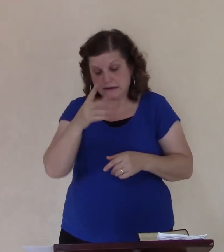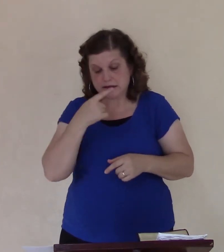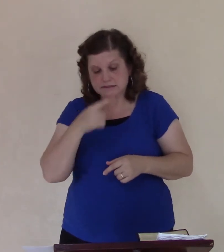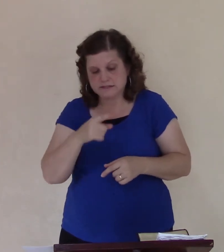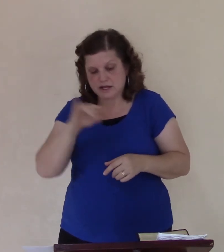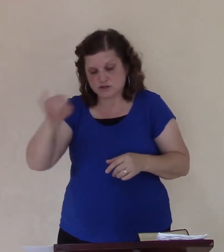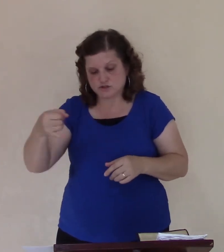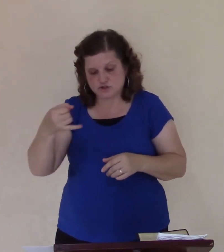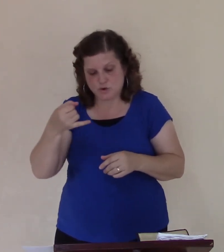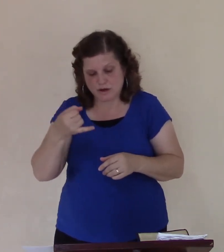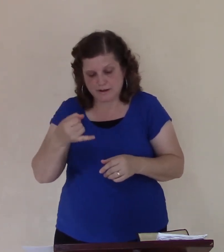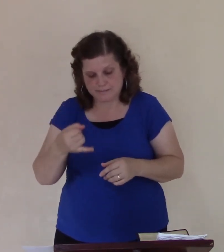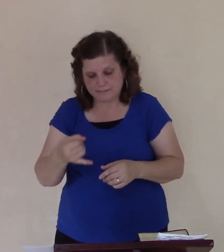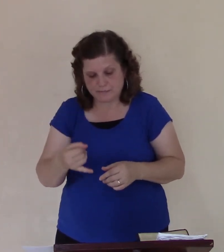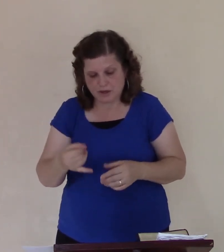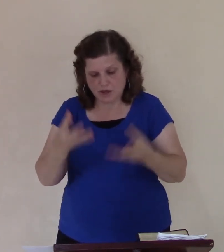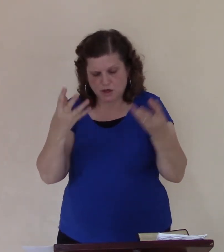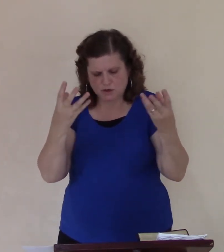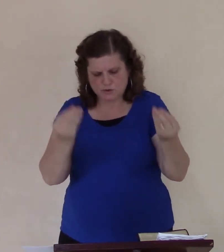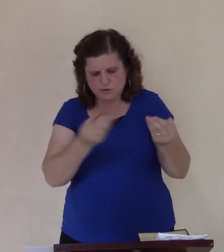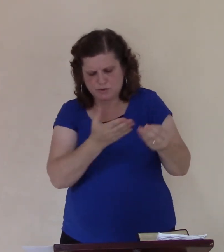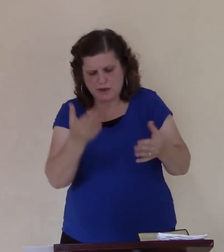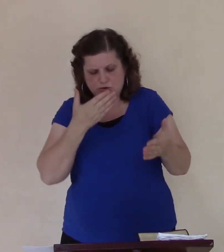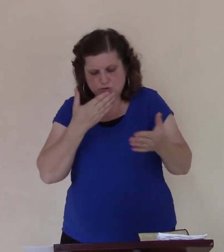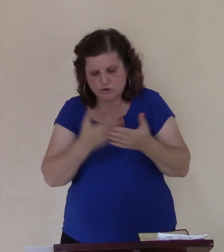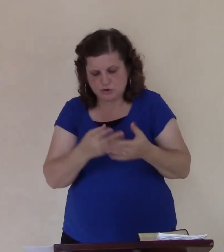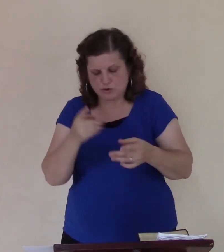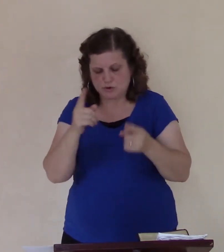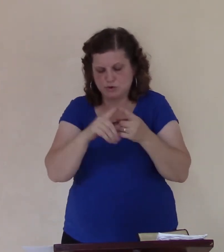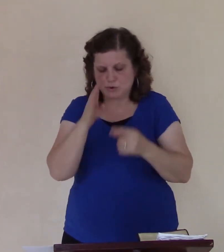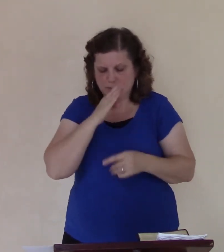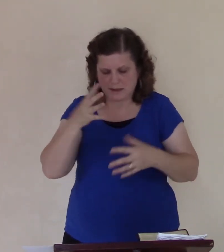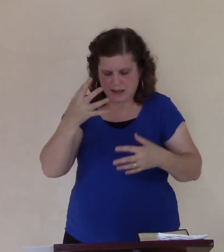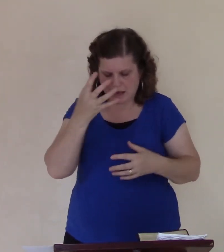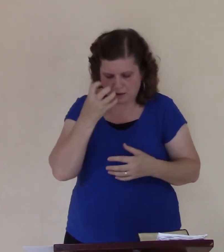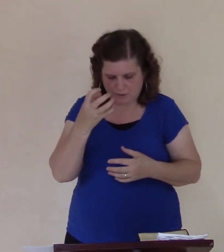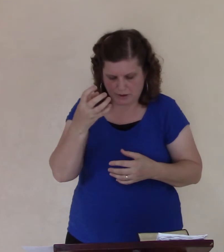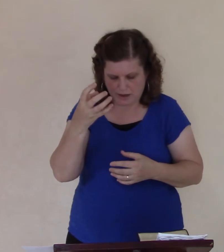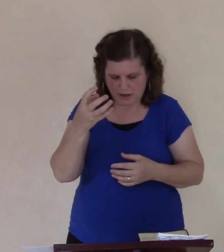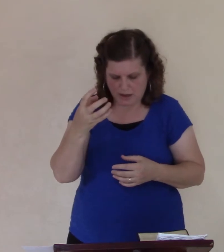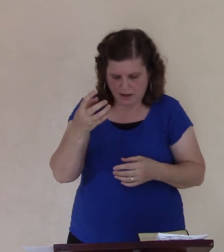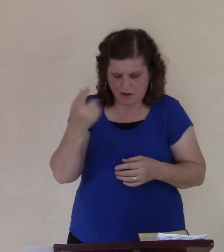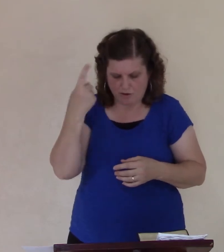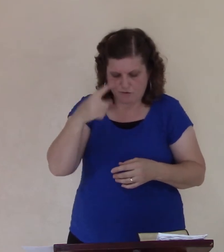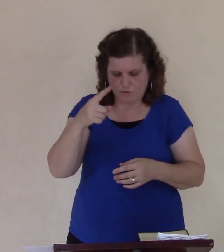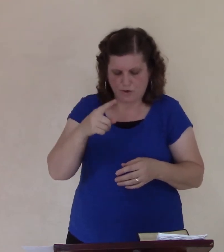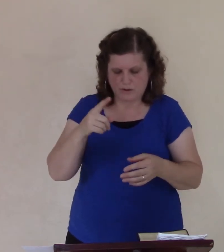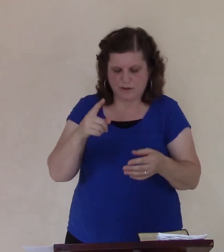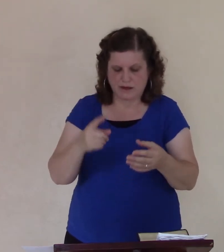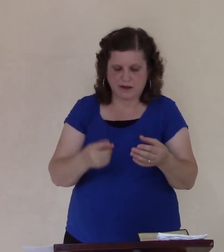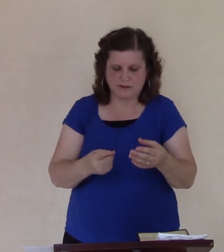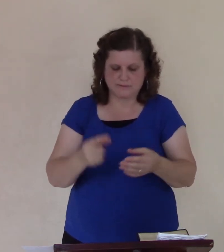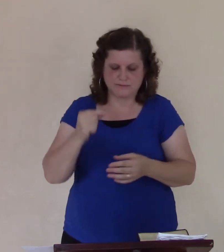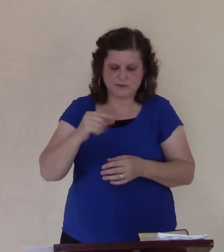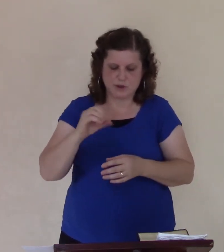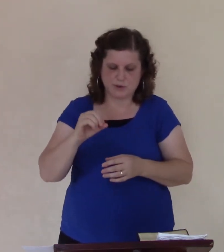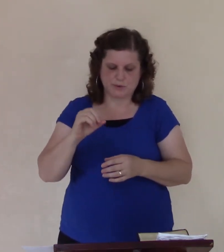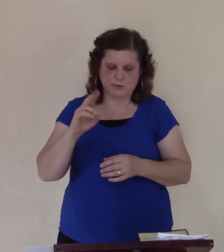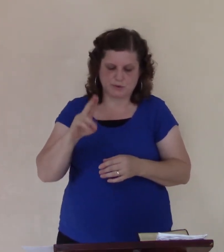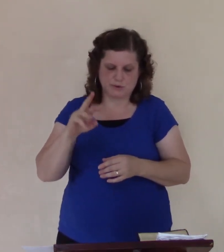for which thou hast not labored, neither raised the grove, which came up in a night, and perished in a night. And should